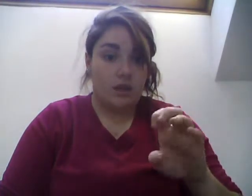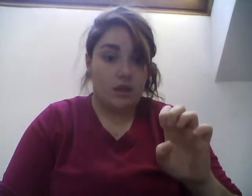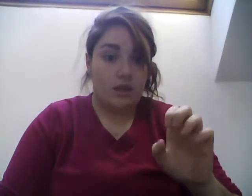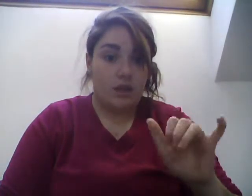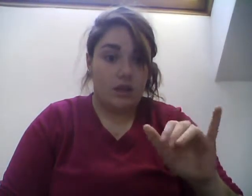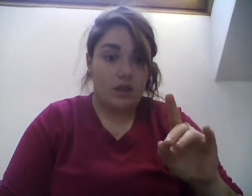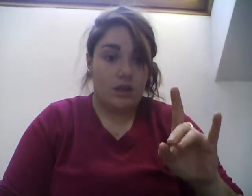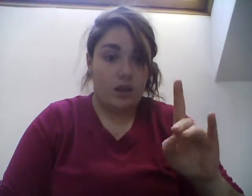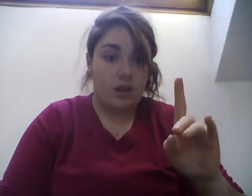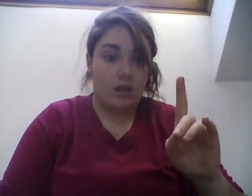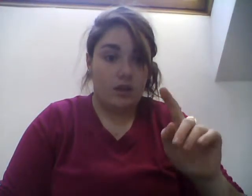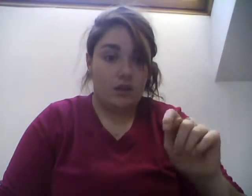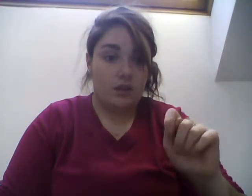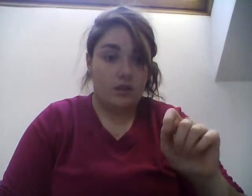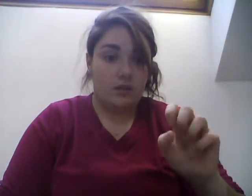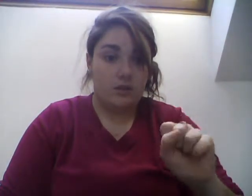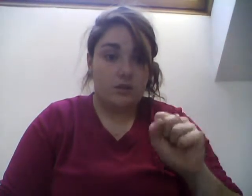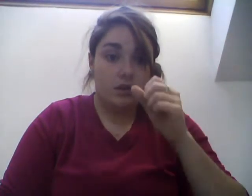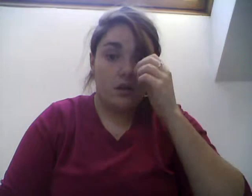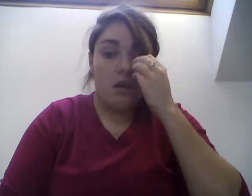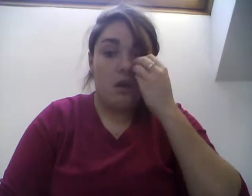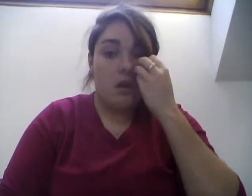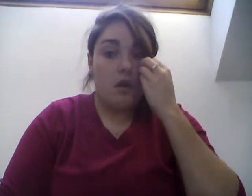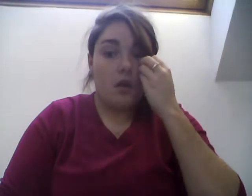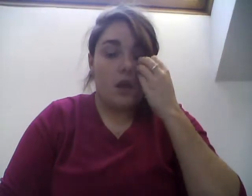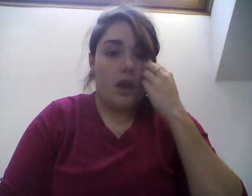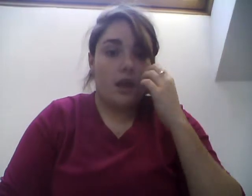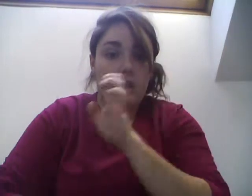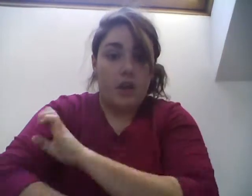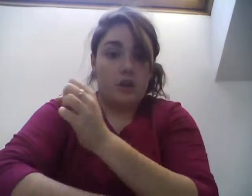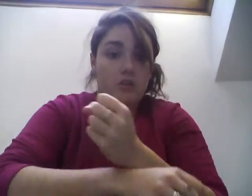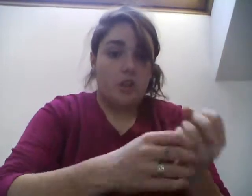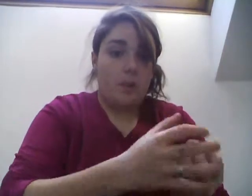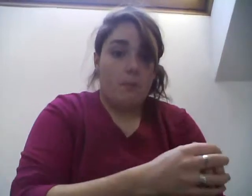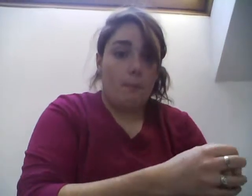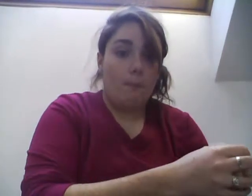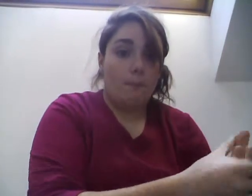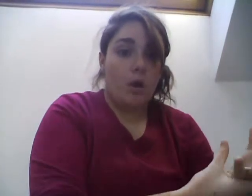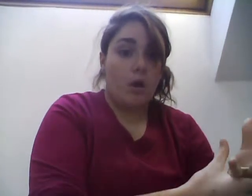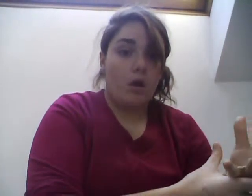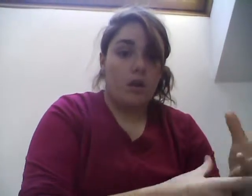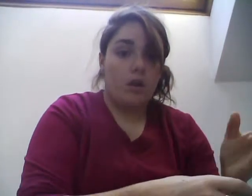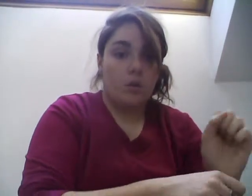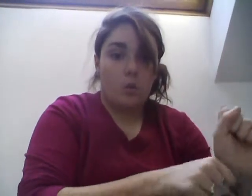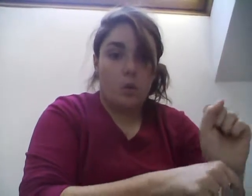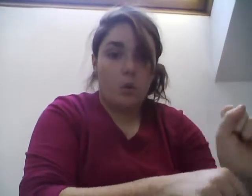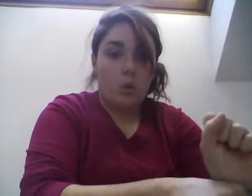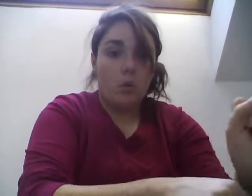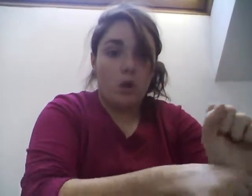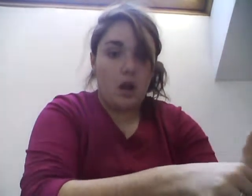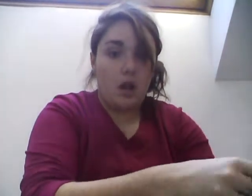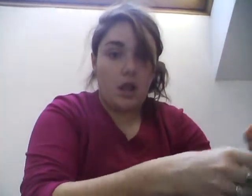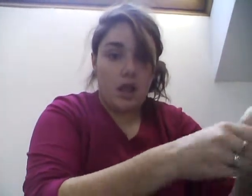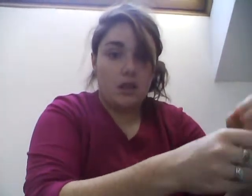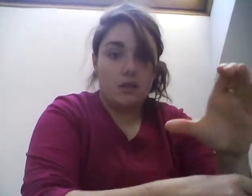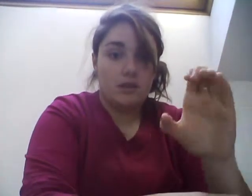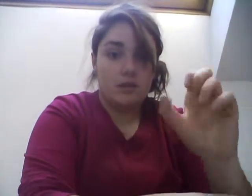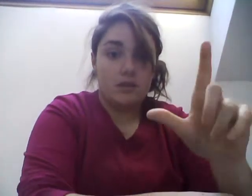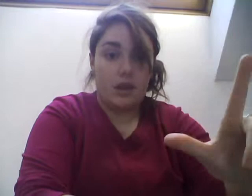of this to do work in the cell. And so we see if I draw a line from the light all